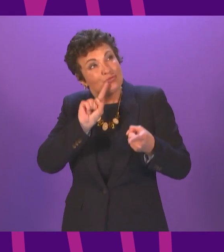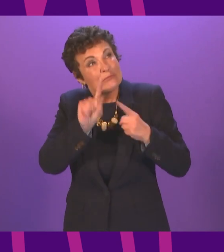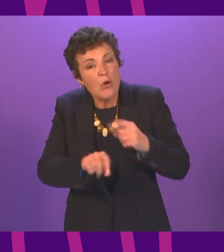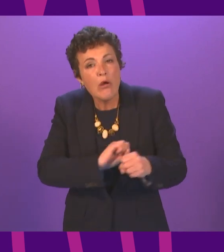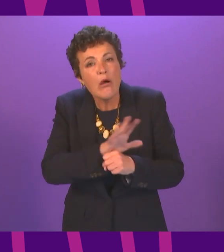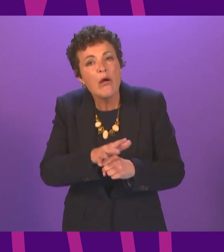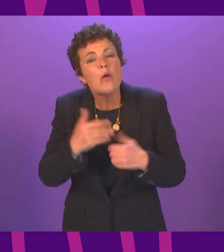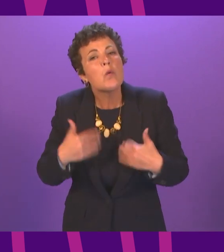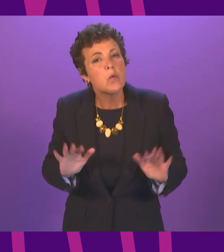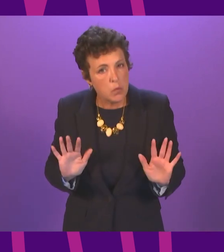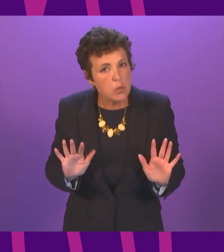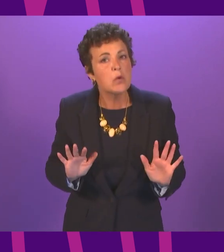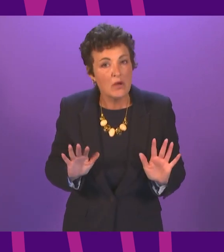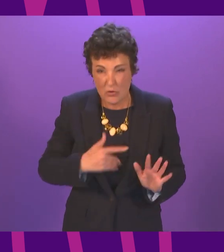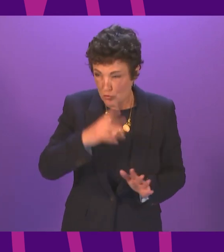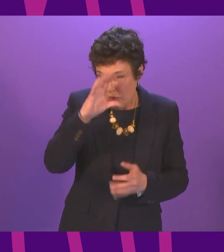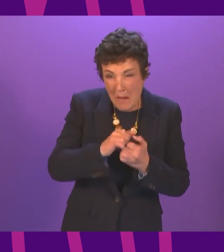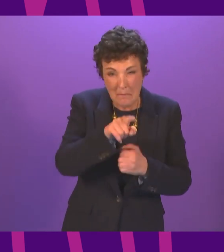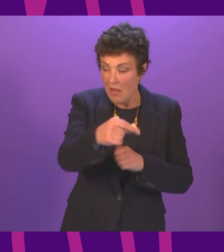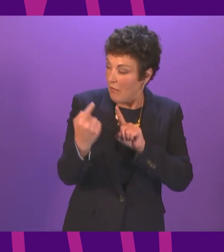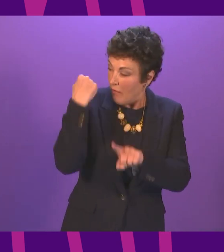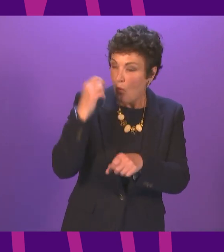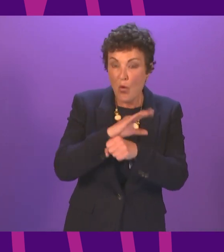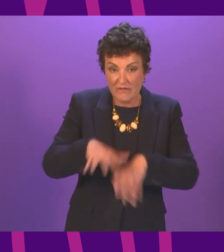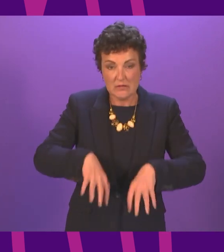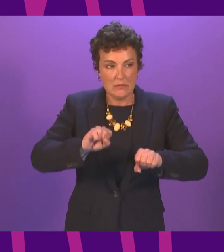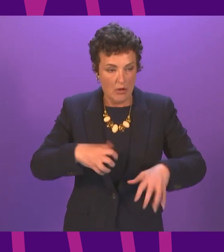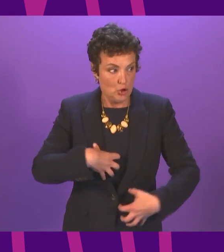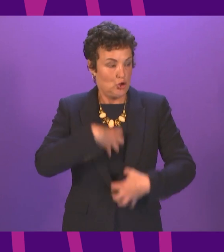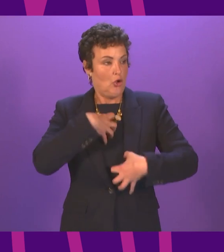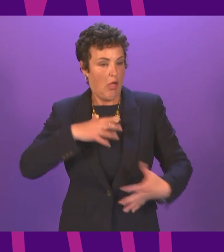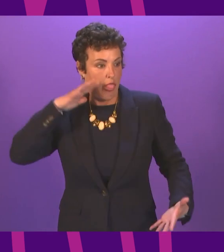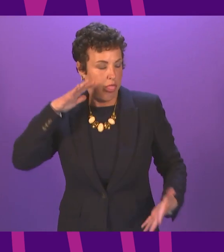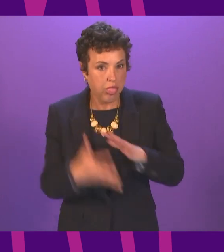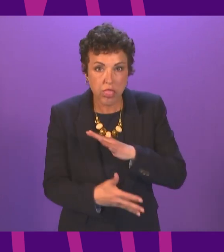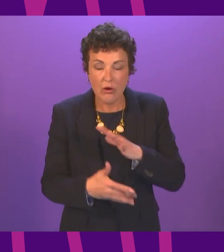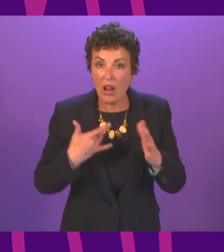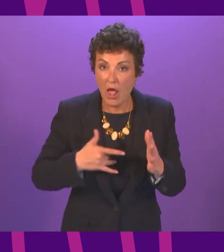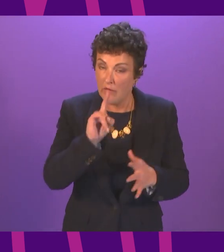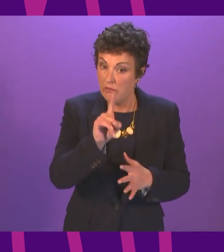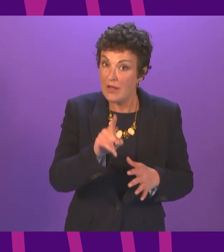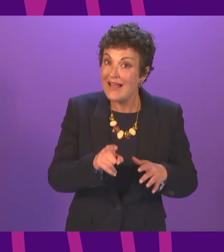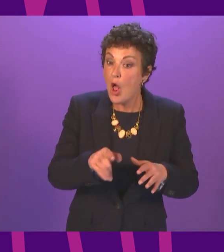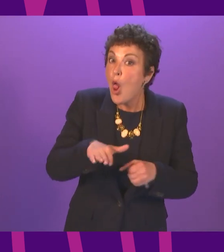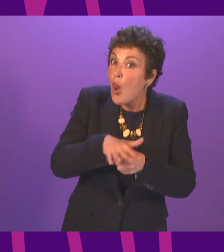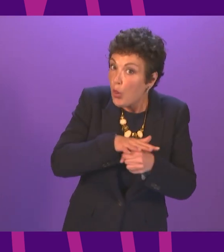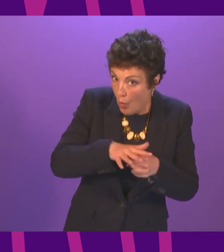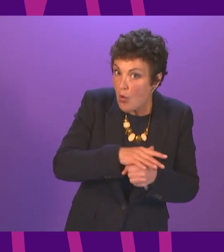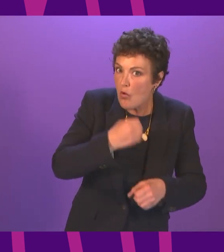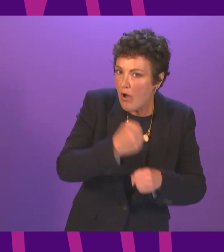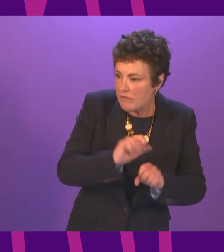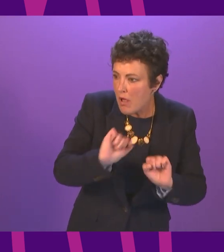In responding to the shock and disruption that Covid-19 brought to all of our lives, national Government, local Government,